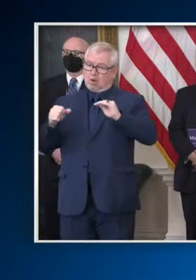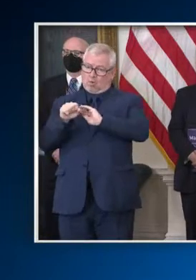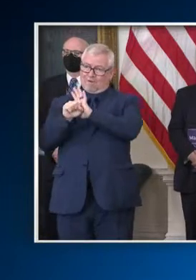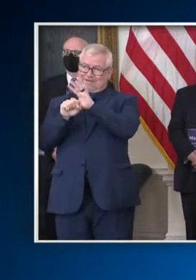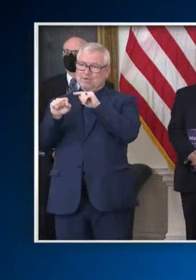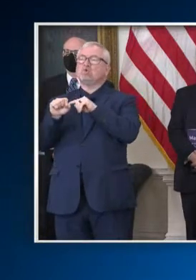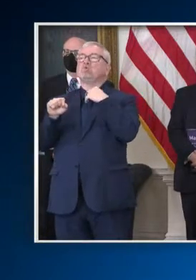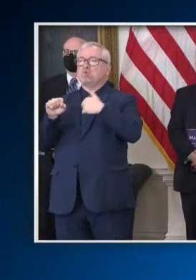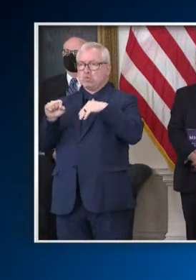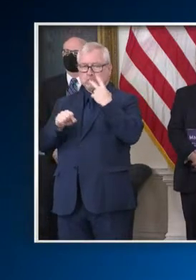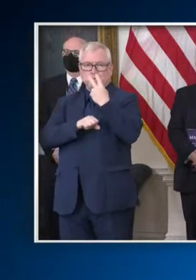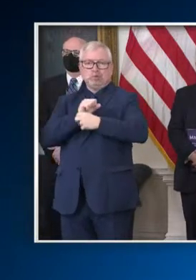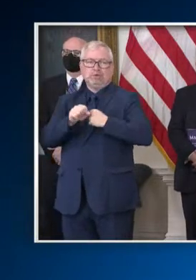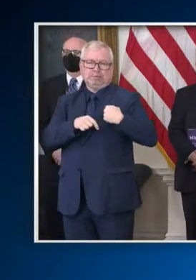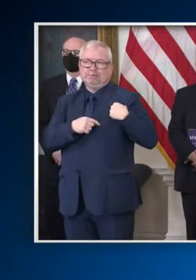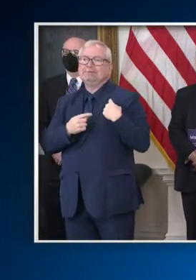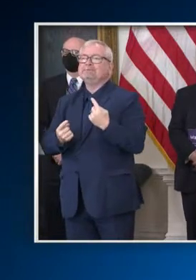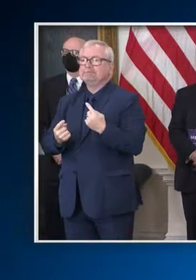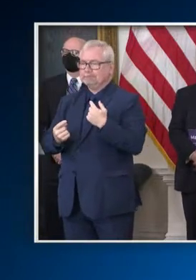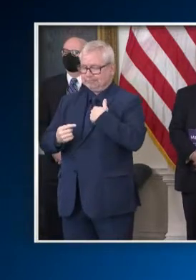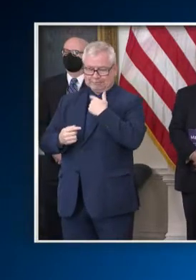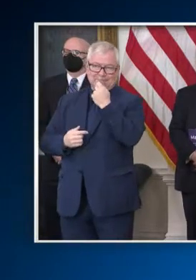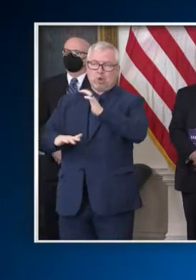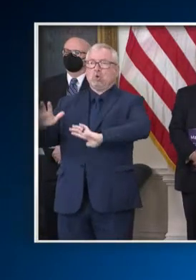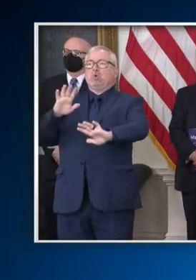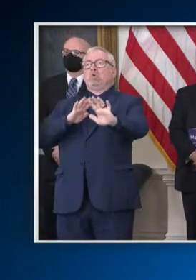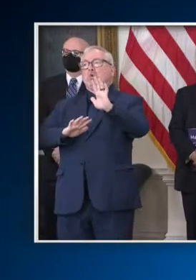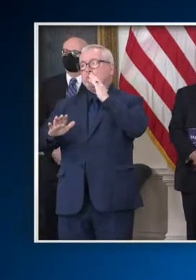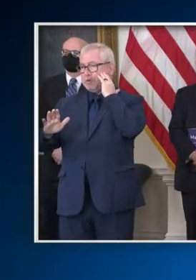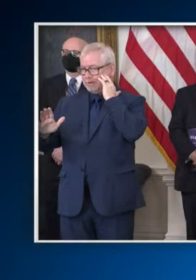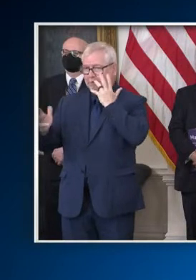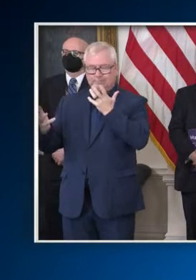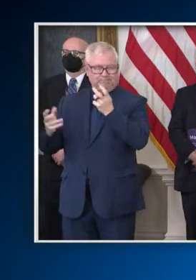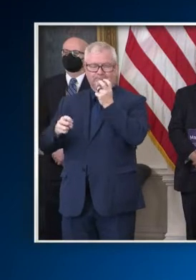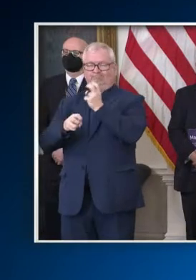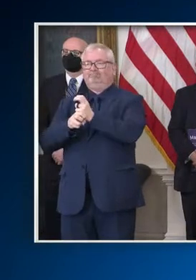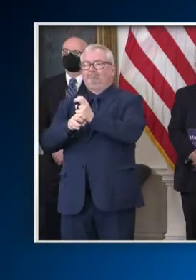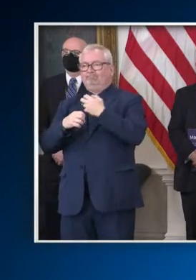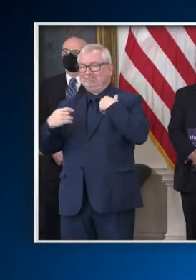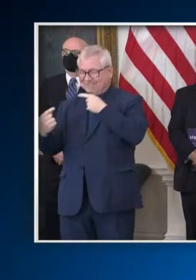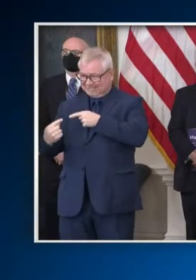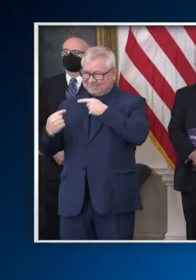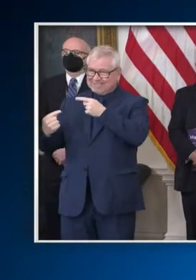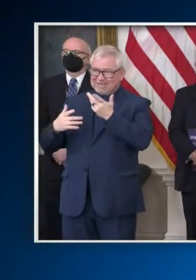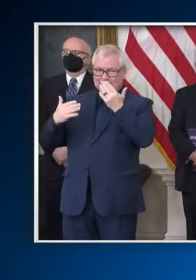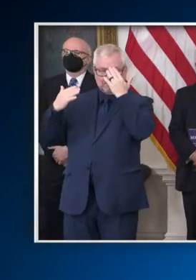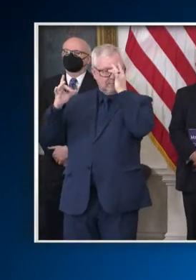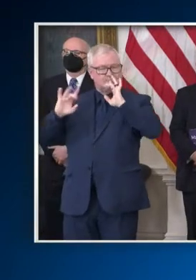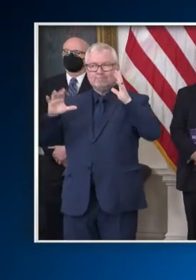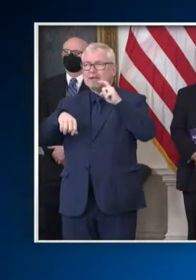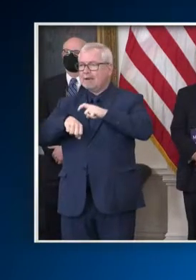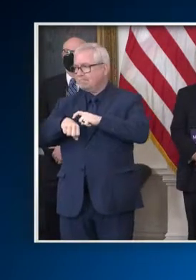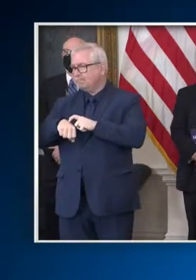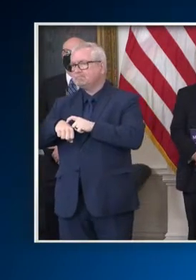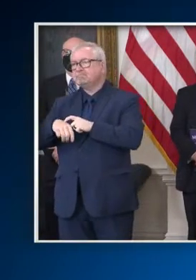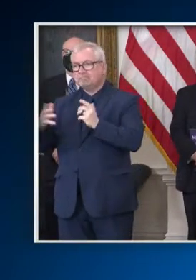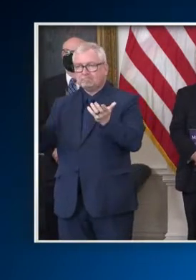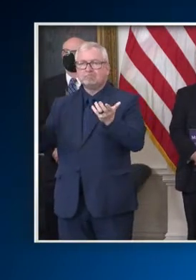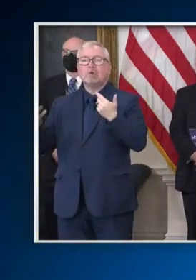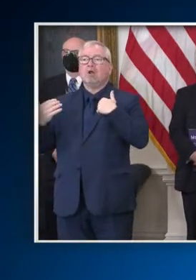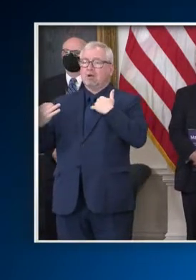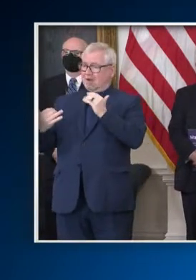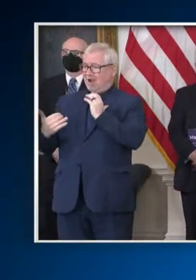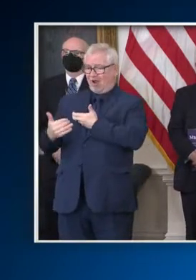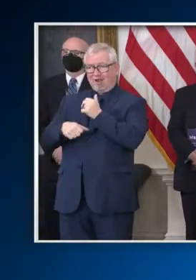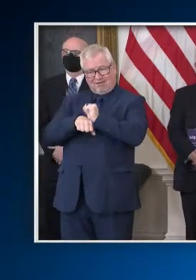were plunged into an unprecedented fiscal crisis that threatened to wipe out all of our hard-won